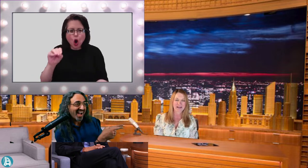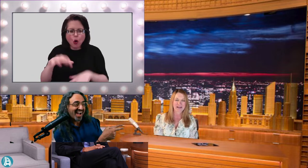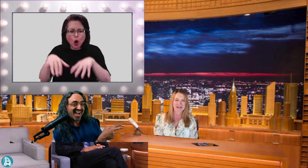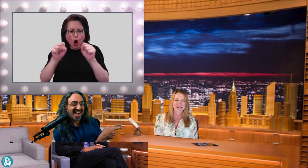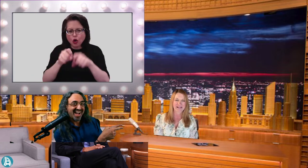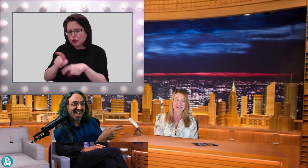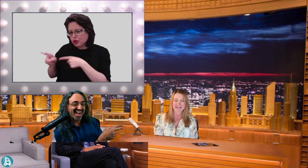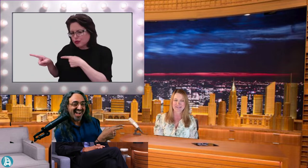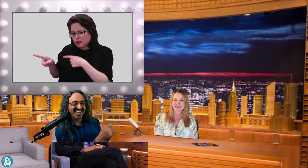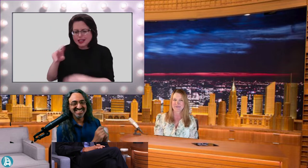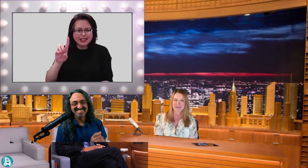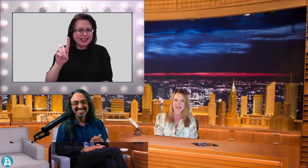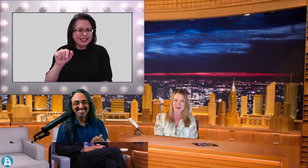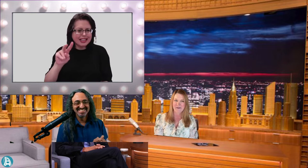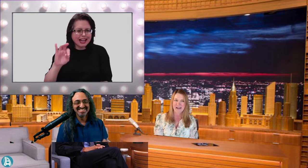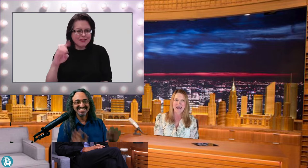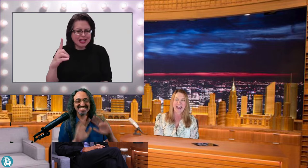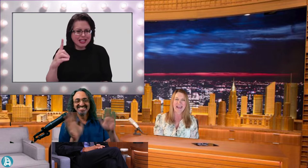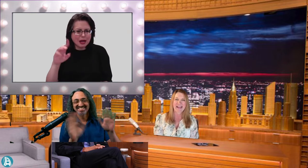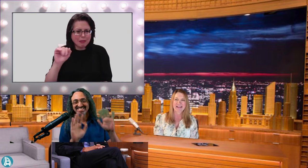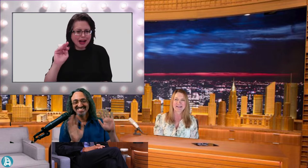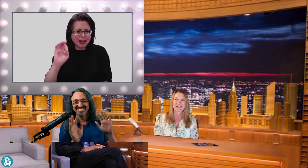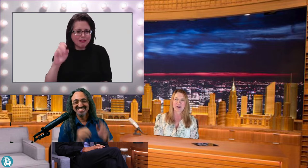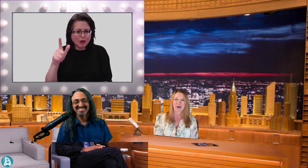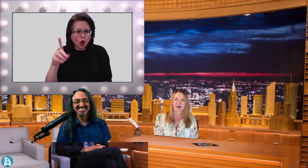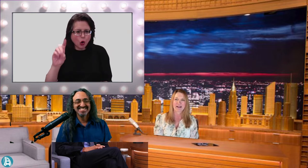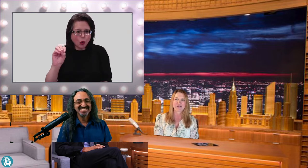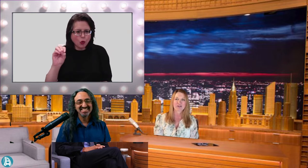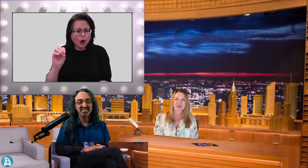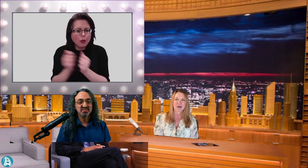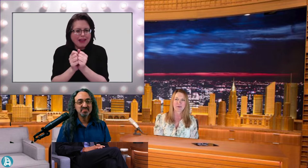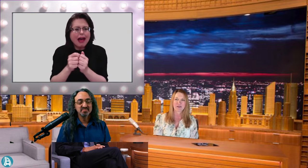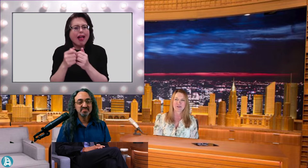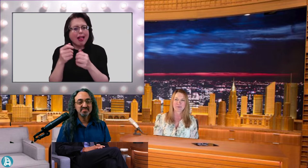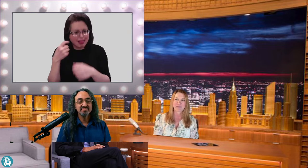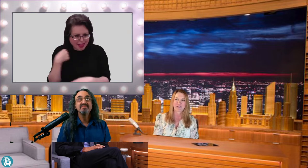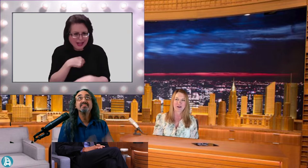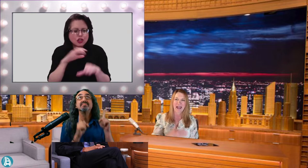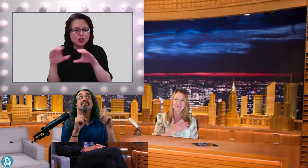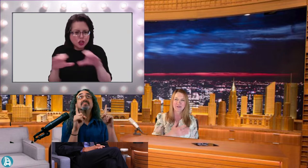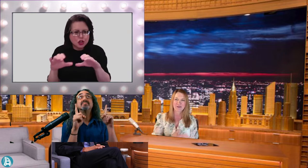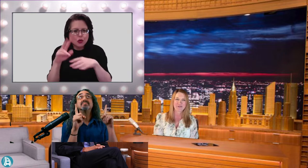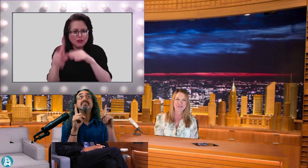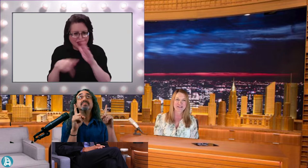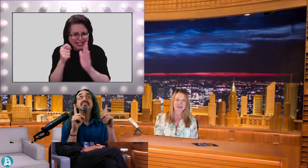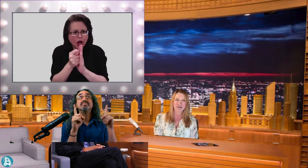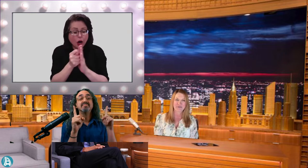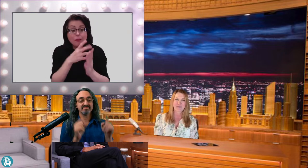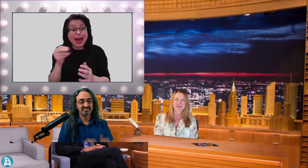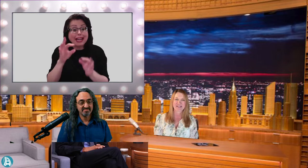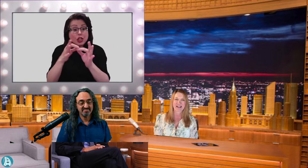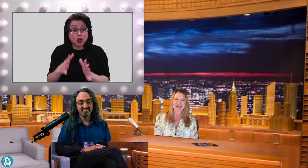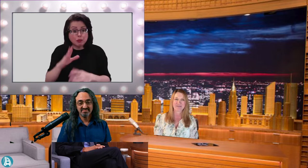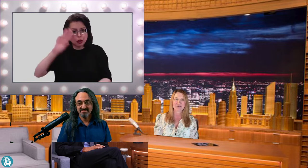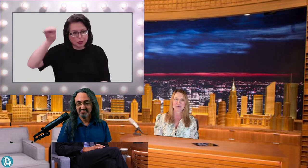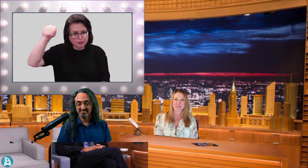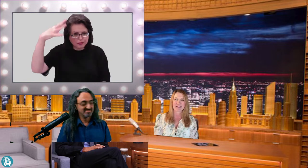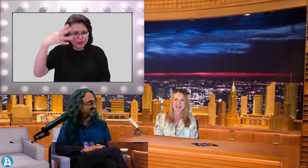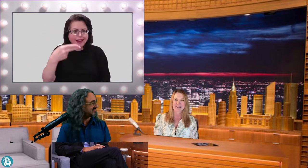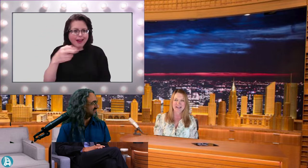Let's Do Video and our incredible interpreter, Heather, who's here from Sign Visual Media